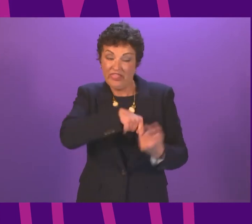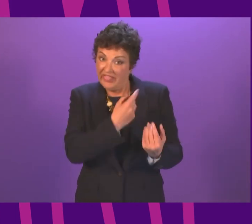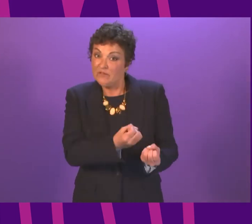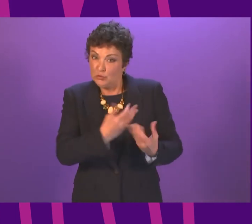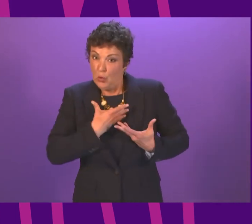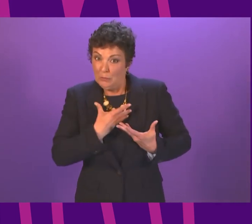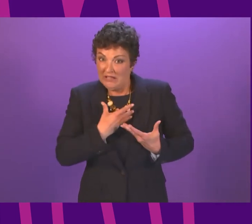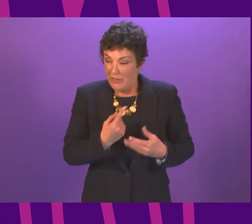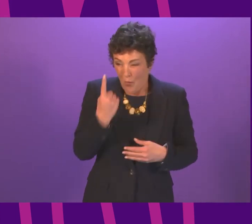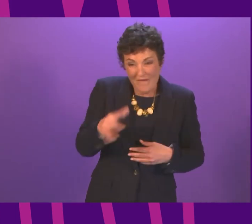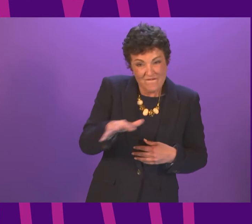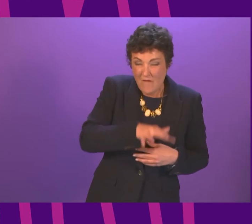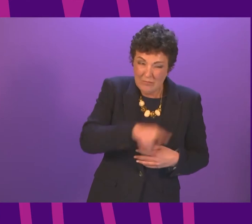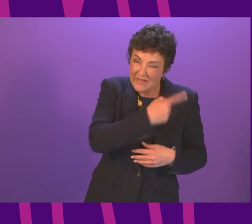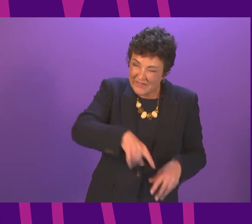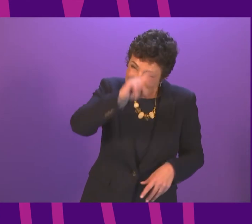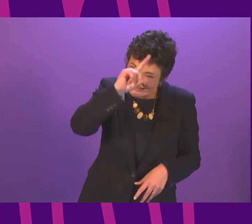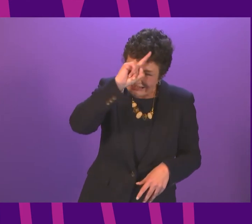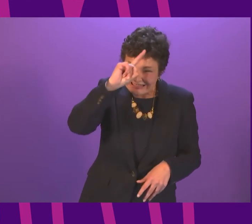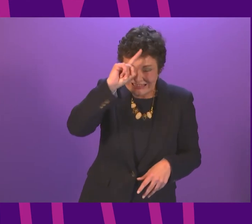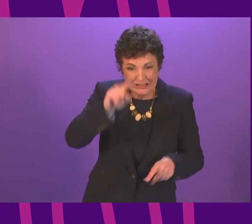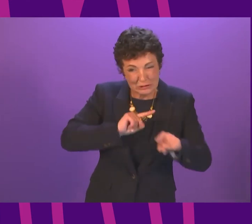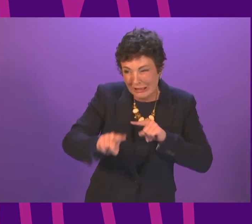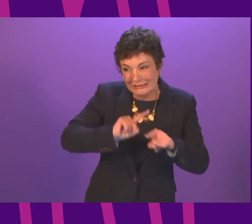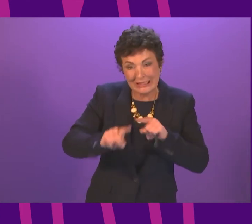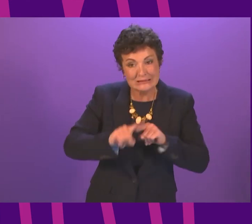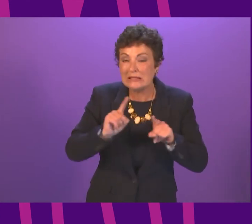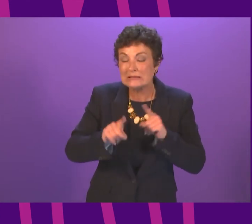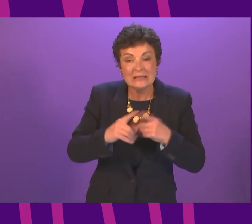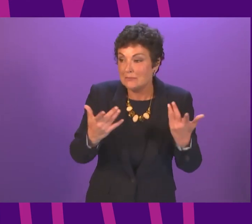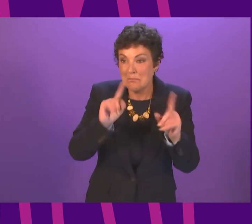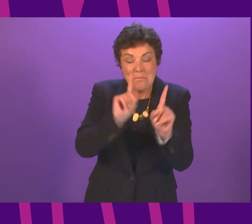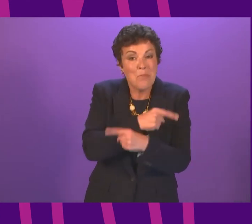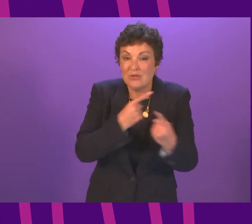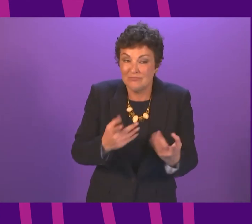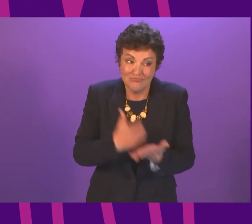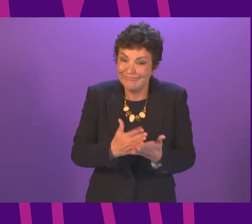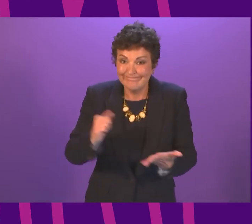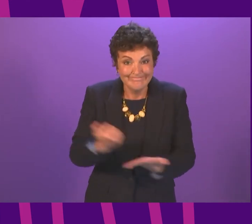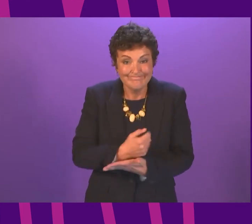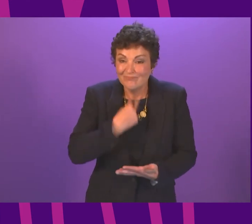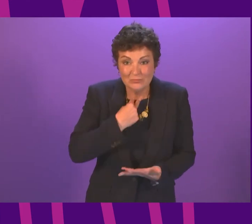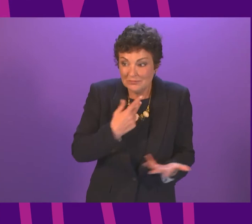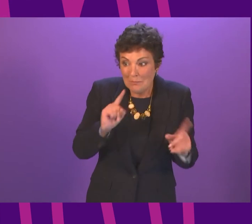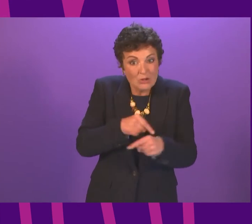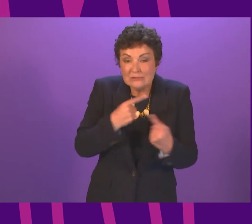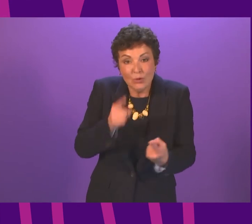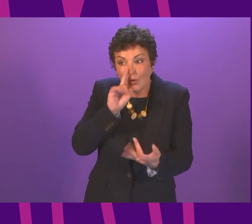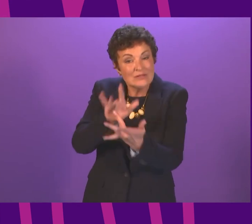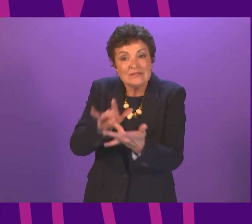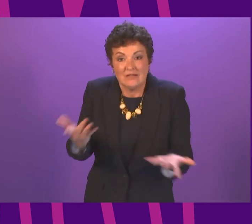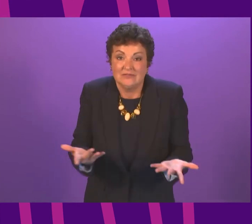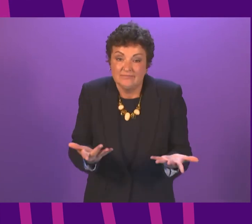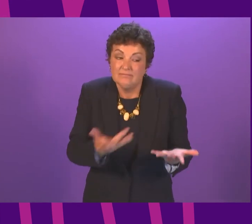the one remaining family that there has not been contact with. Unfortunately and regrettably, it has not been possible to